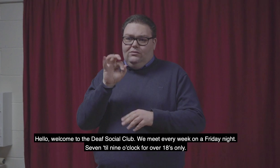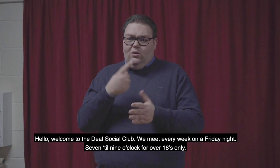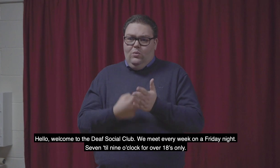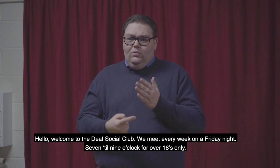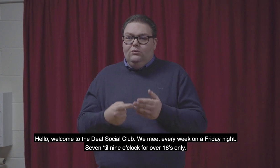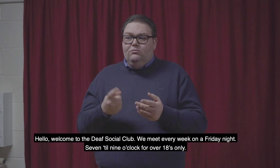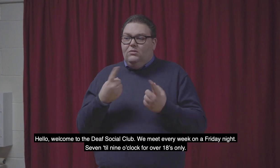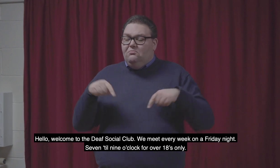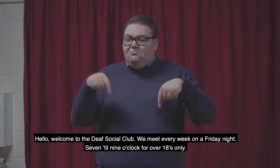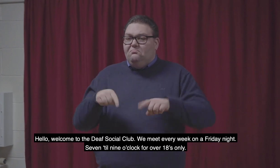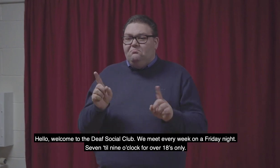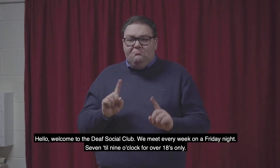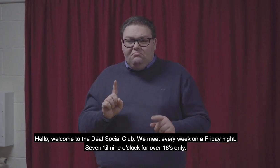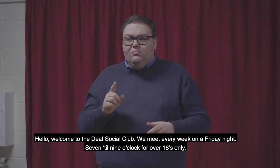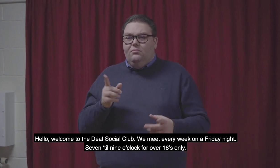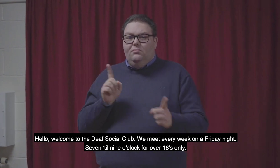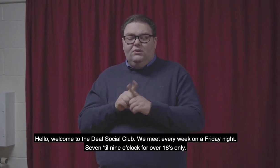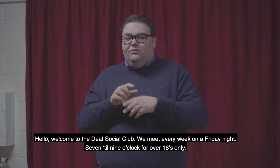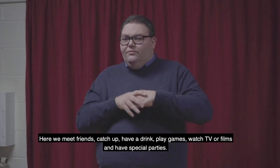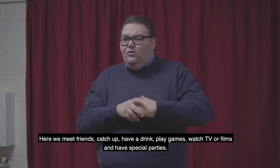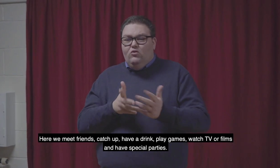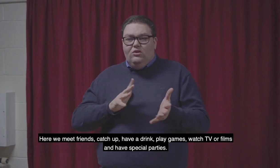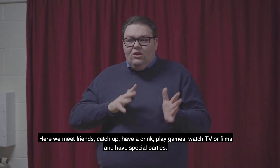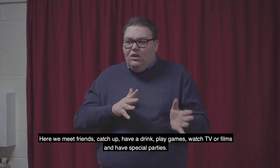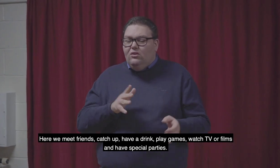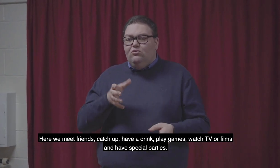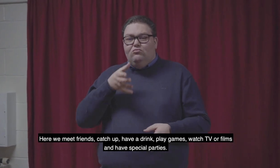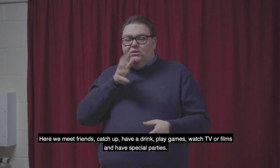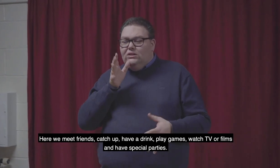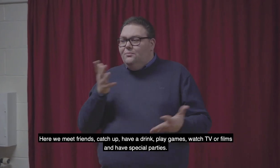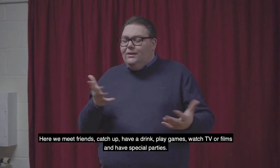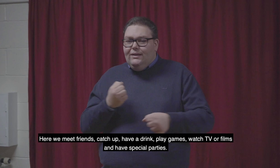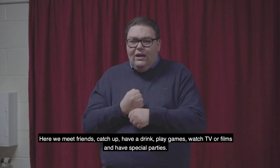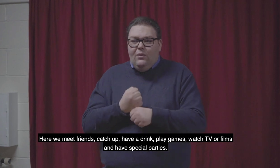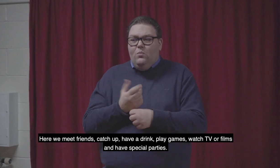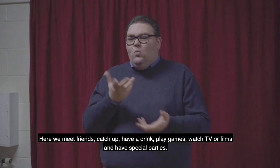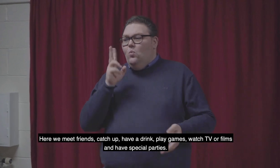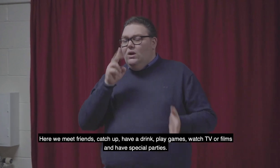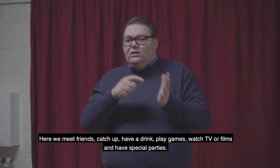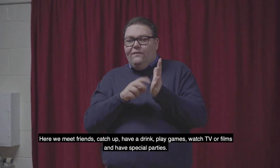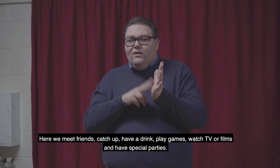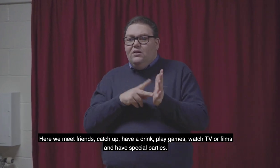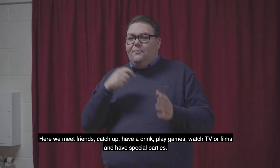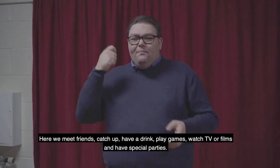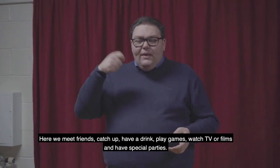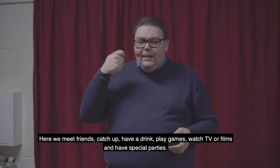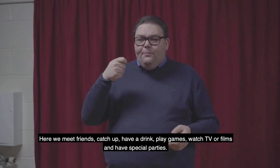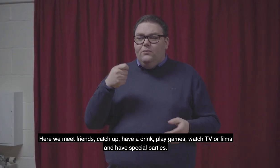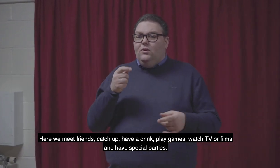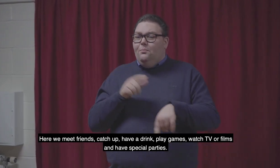'clock for over 18s only. Here we meet friends, catch up, have a drink, play games, watch TV